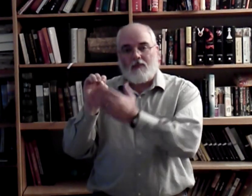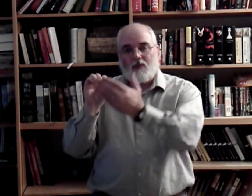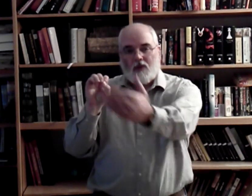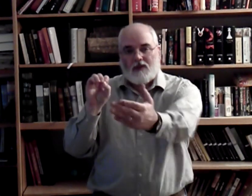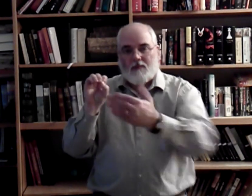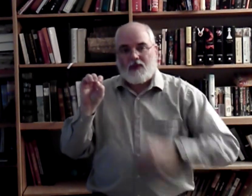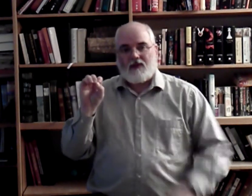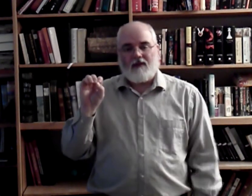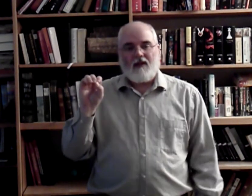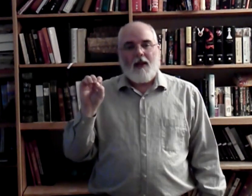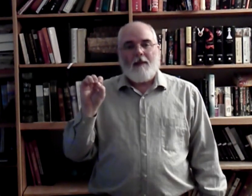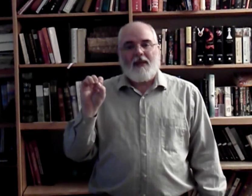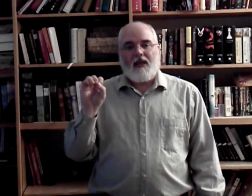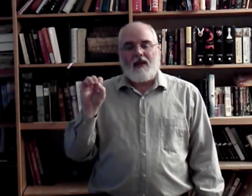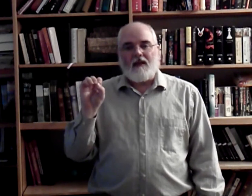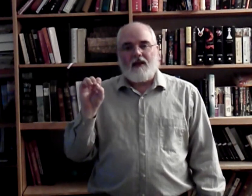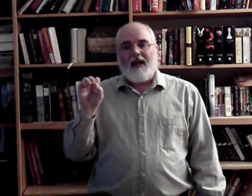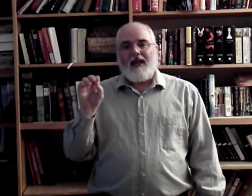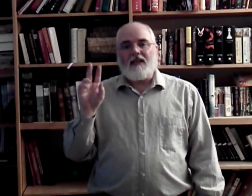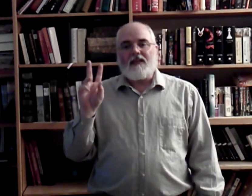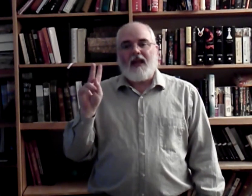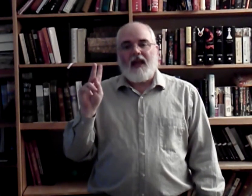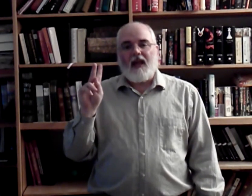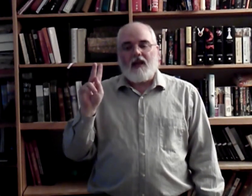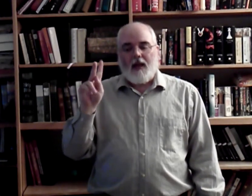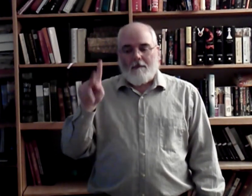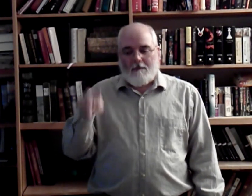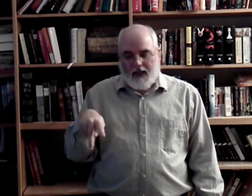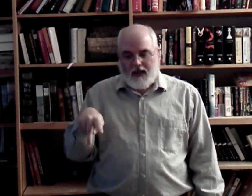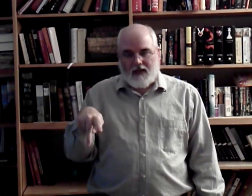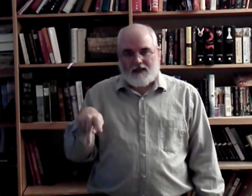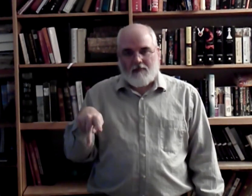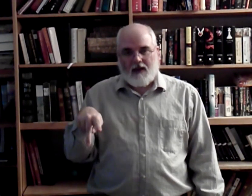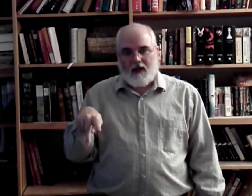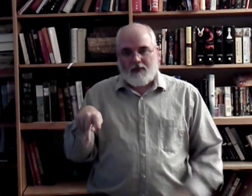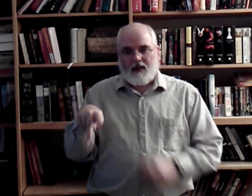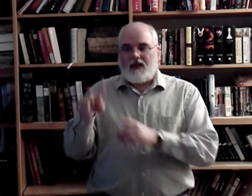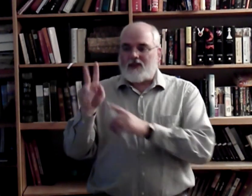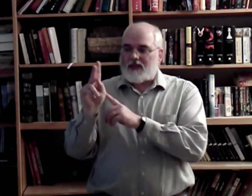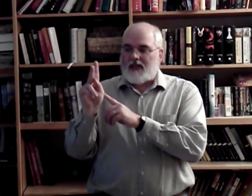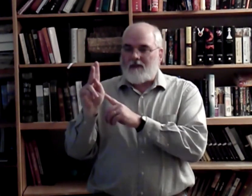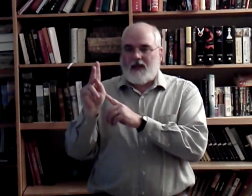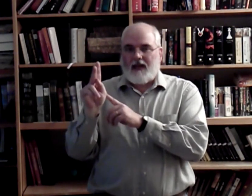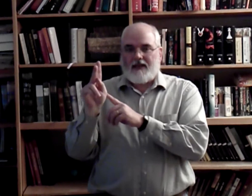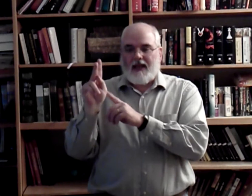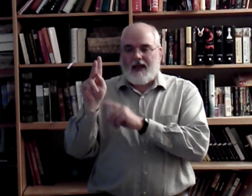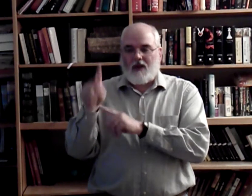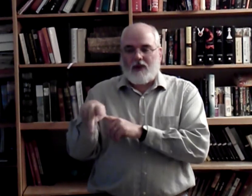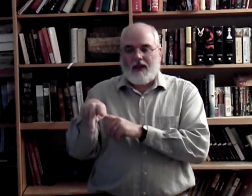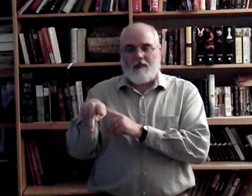towards the person. P. P. Is K. Picking something up. So it's the same sign as K, only it has a